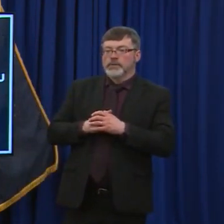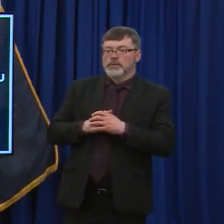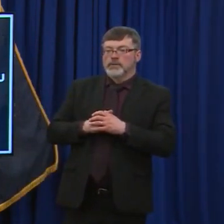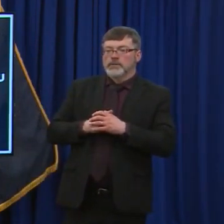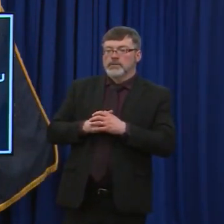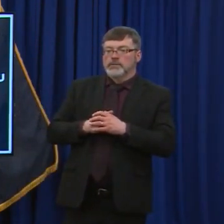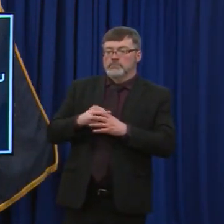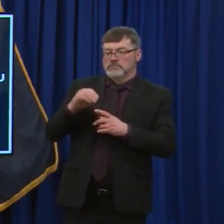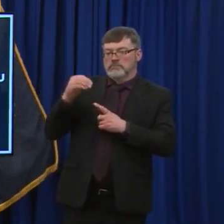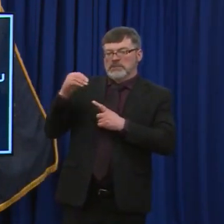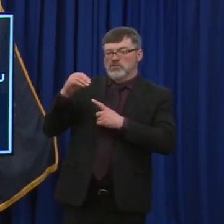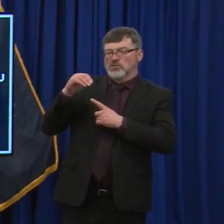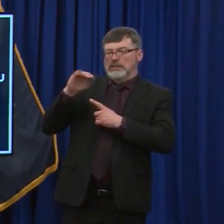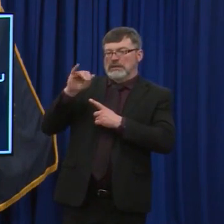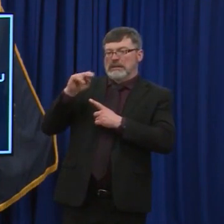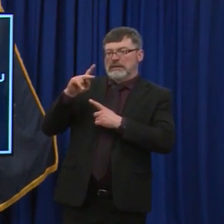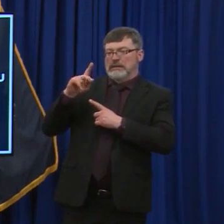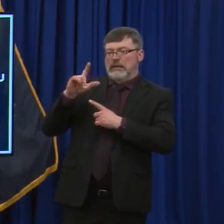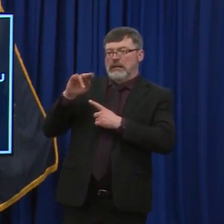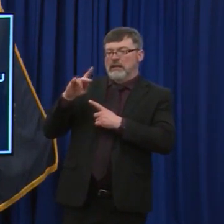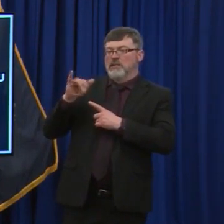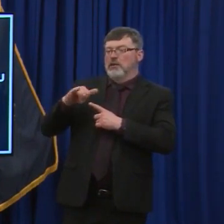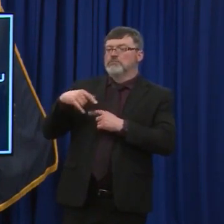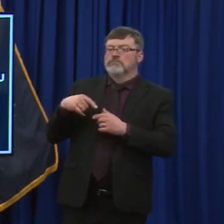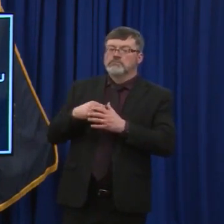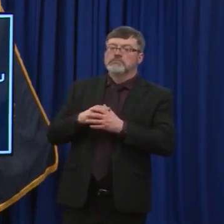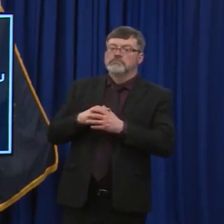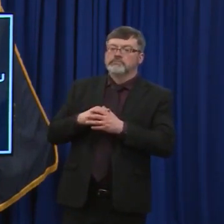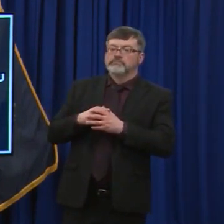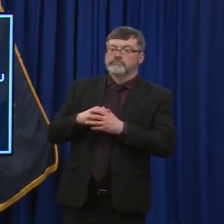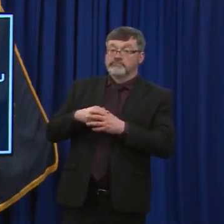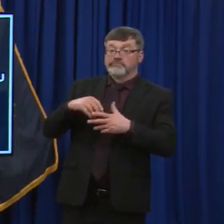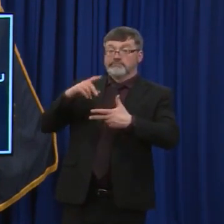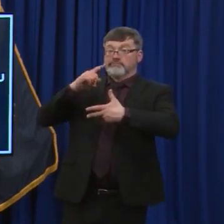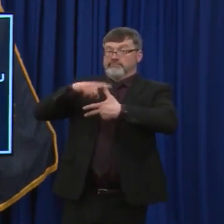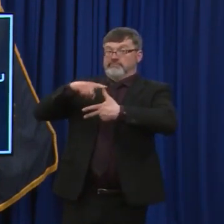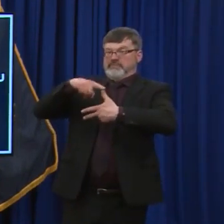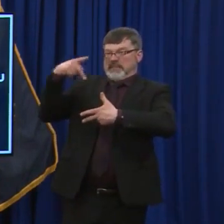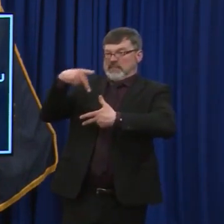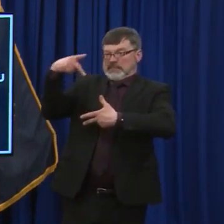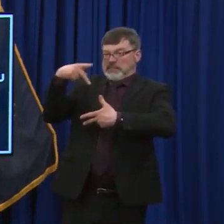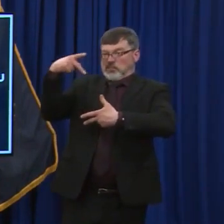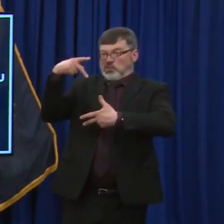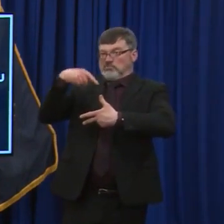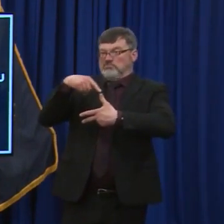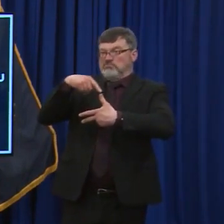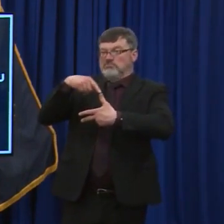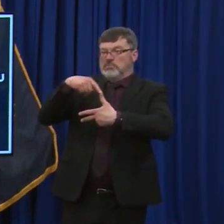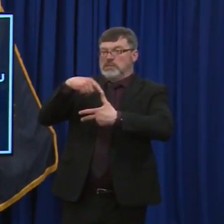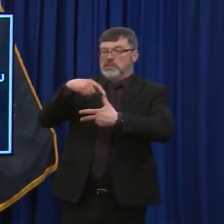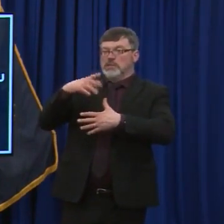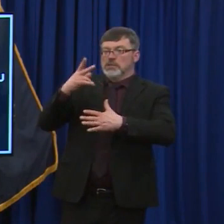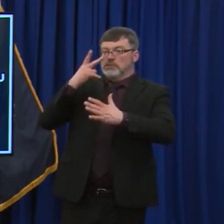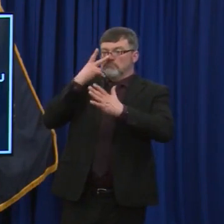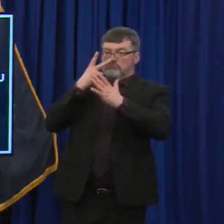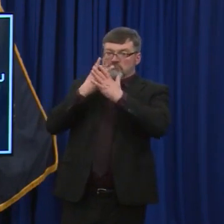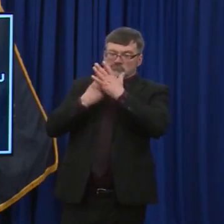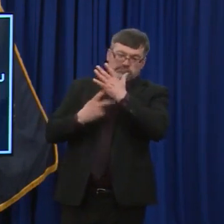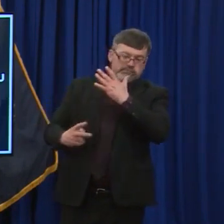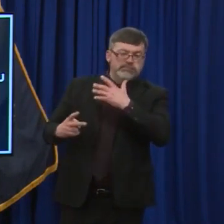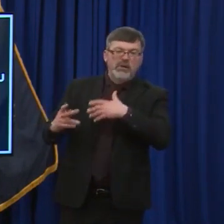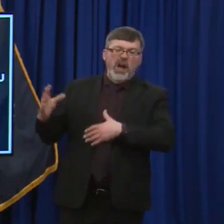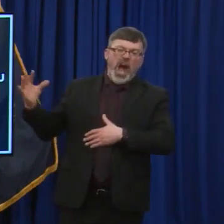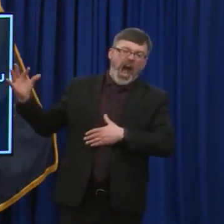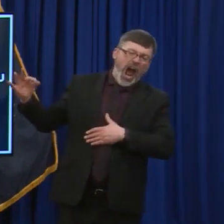but I was reading that Pfizer was projecting a $15 billion profit in 2021 from the vaccine, and,